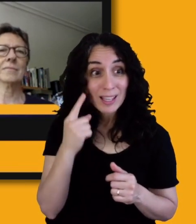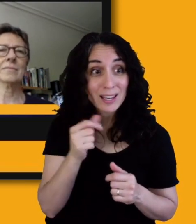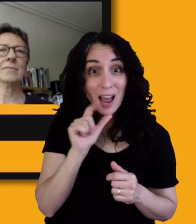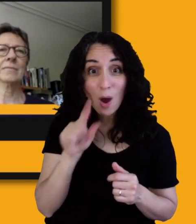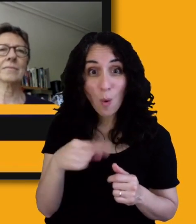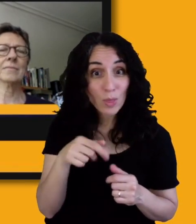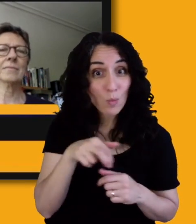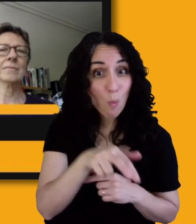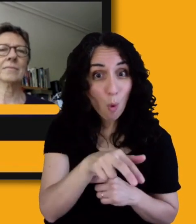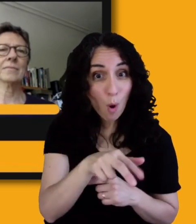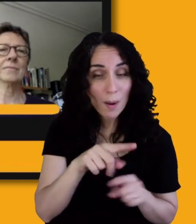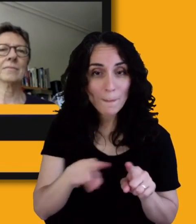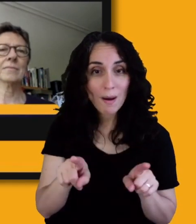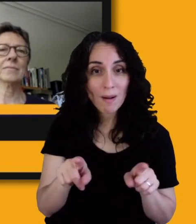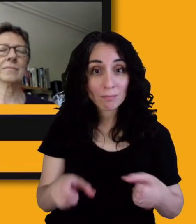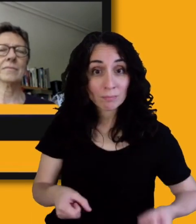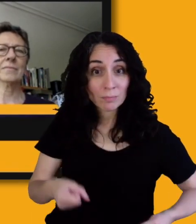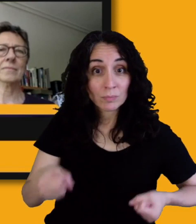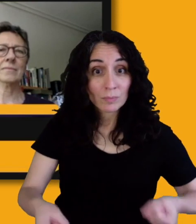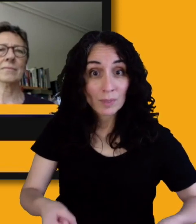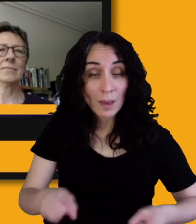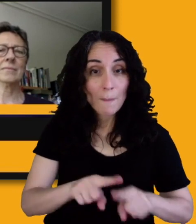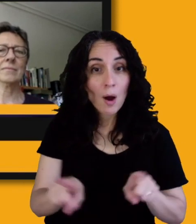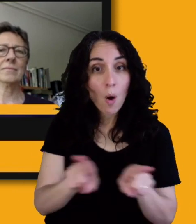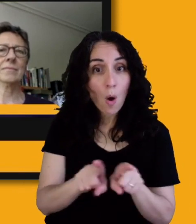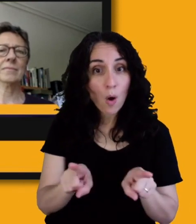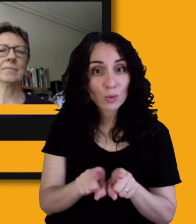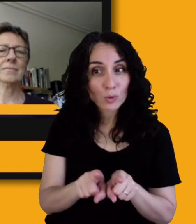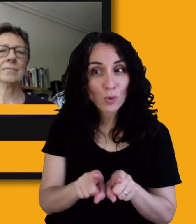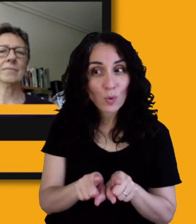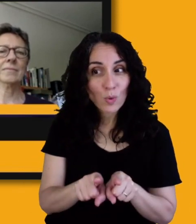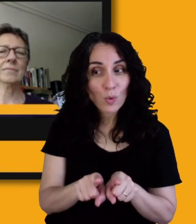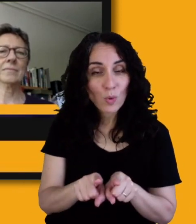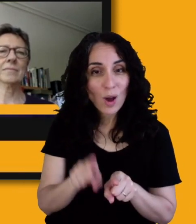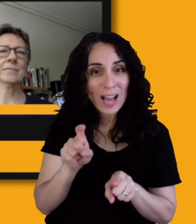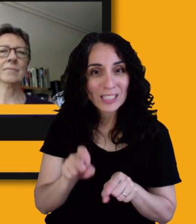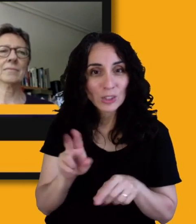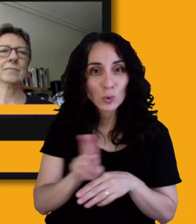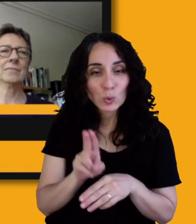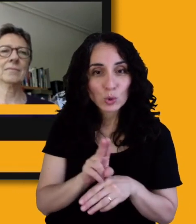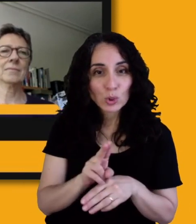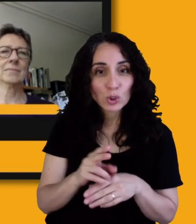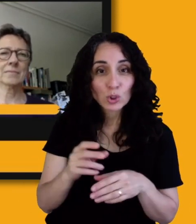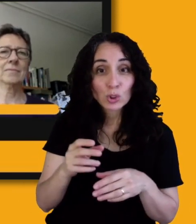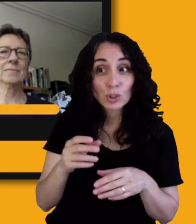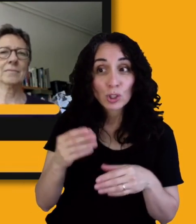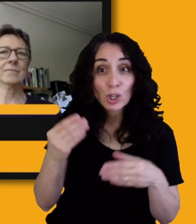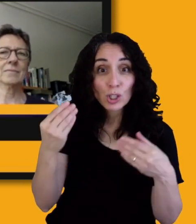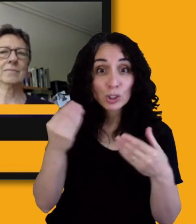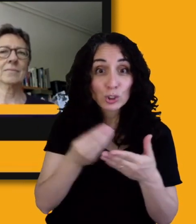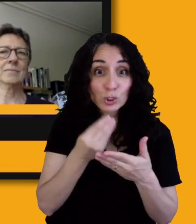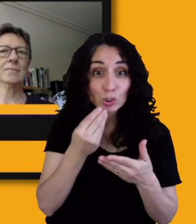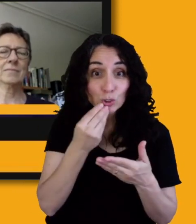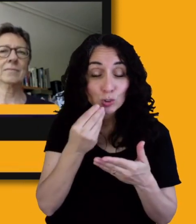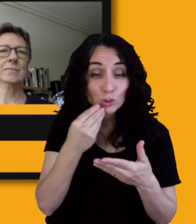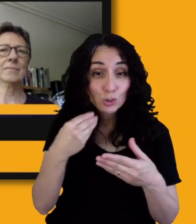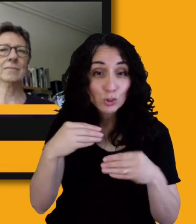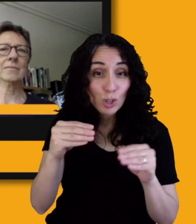walk with forearm crutches, but I will need to use things like a shopping cart or to hold bags on my own because I